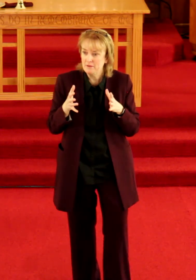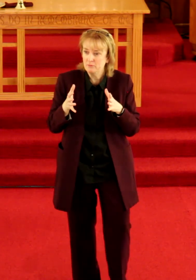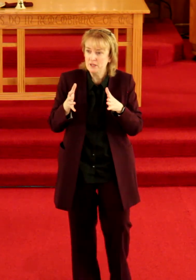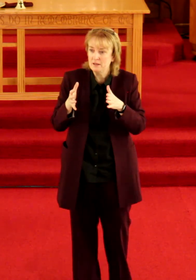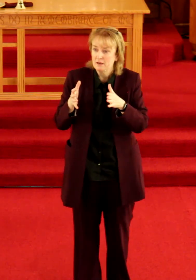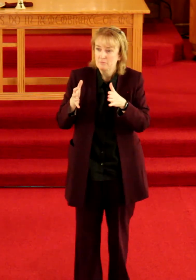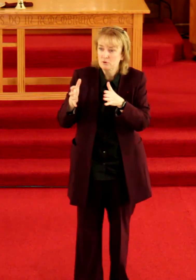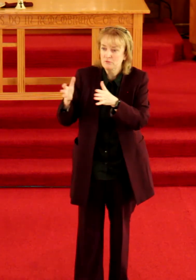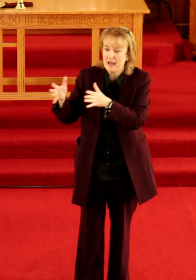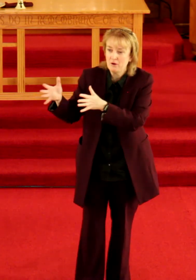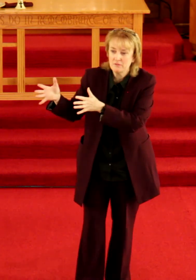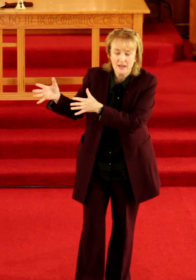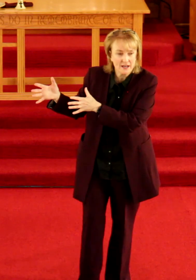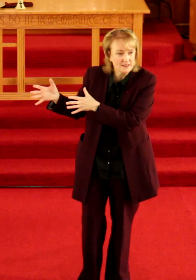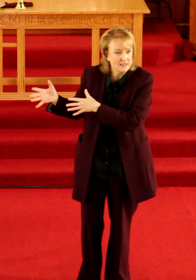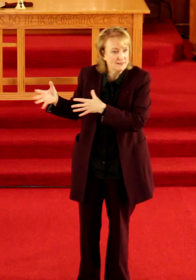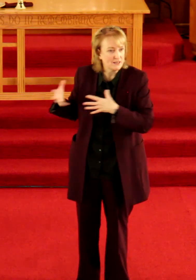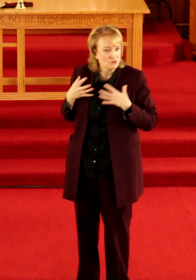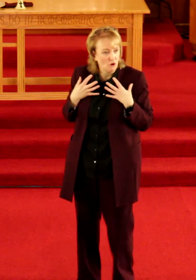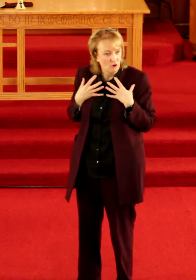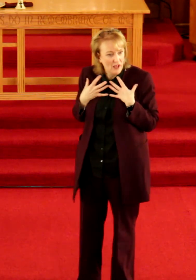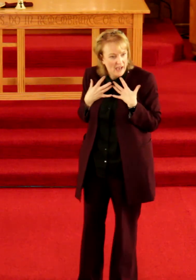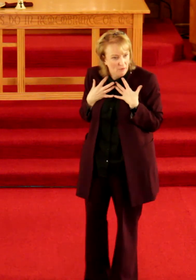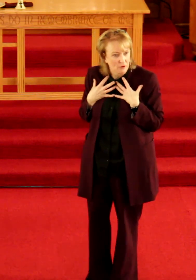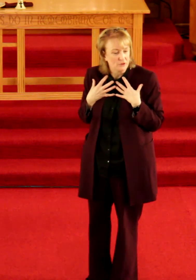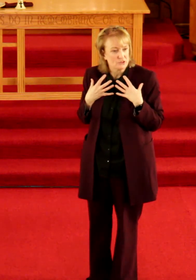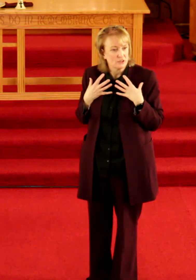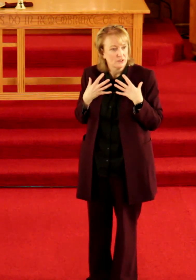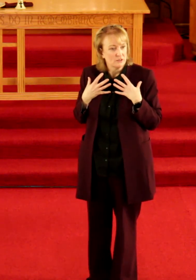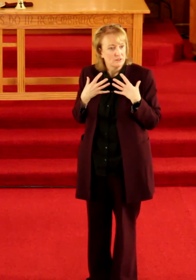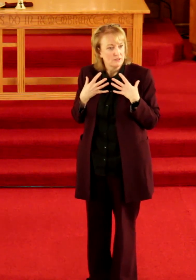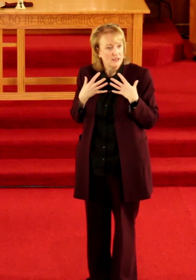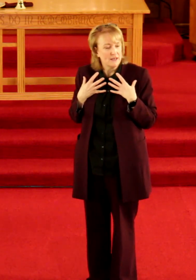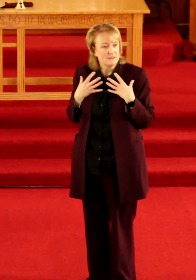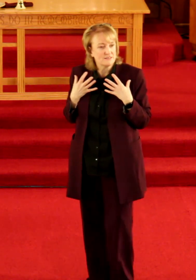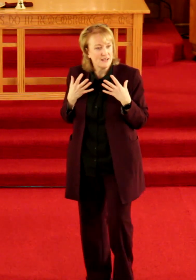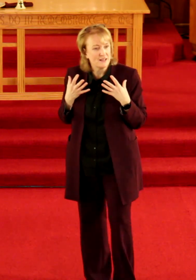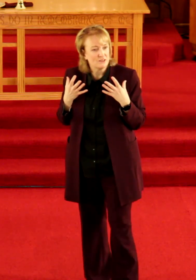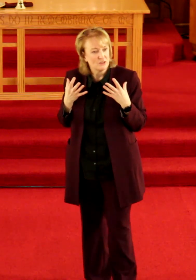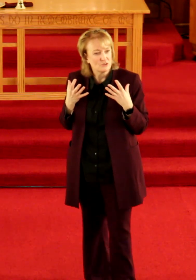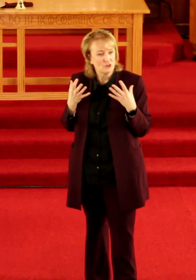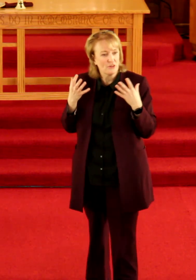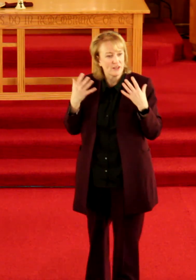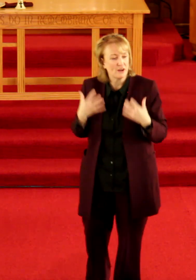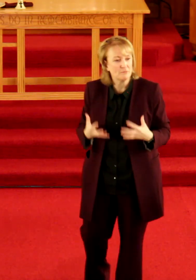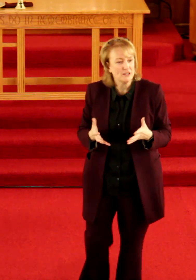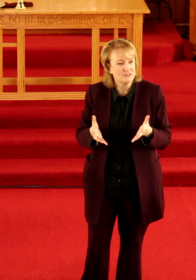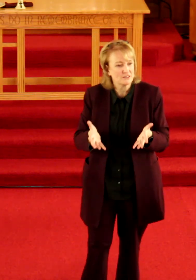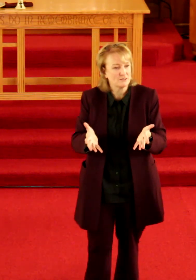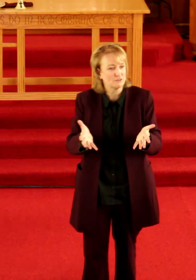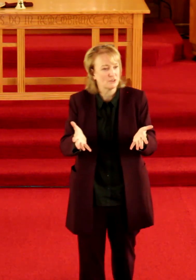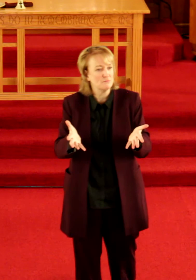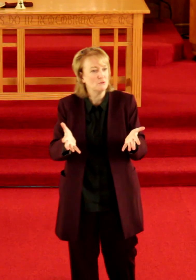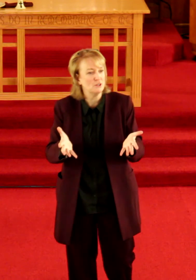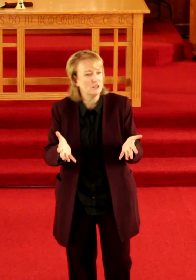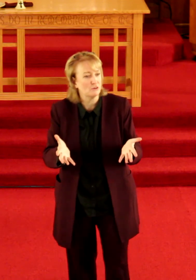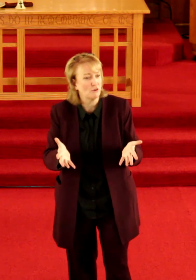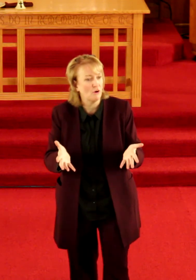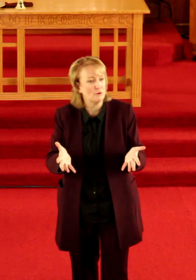if we moved out of that idea that it's all ours and instead saw that God blesses us for the community to grow and